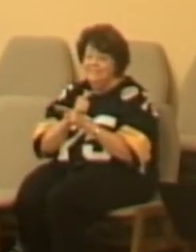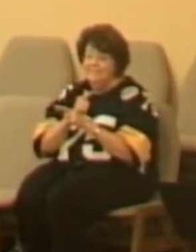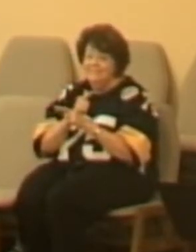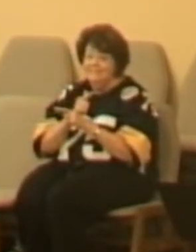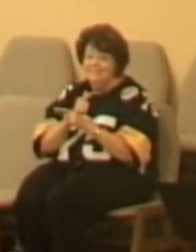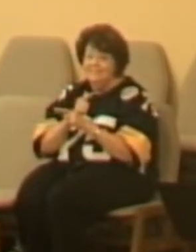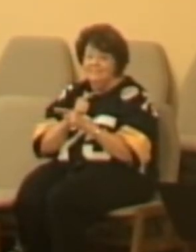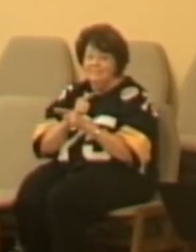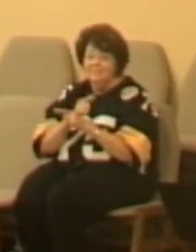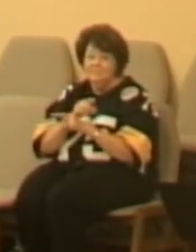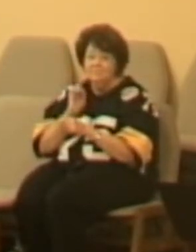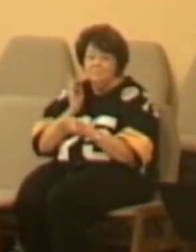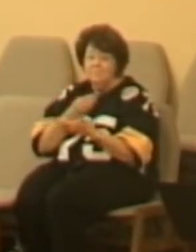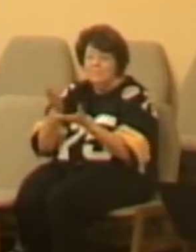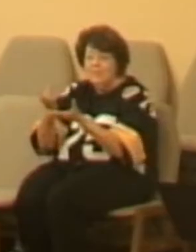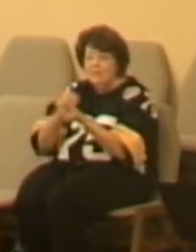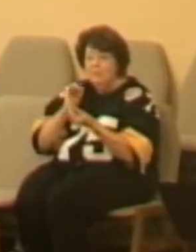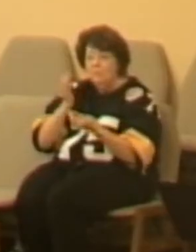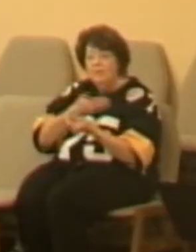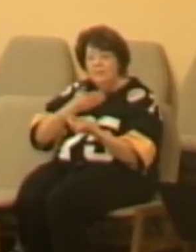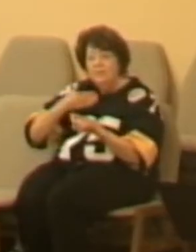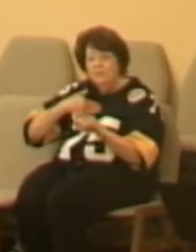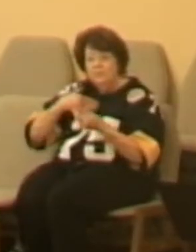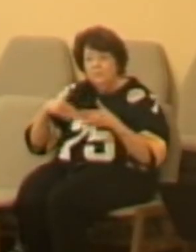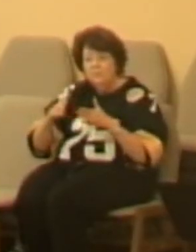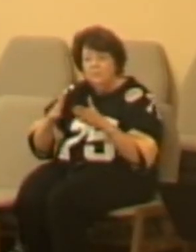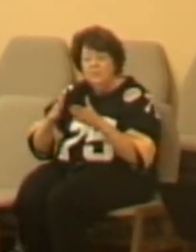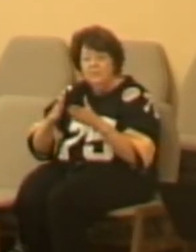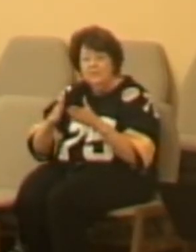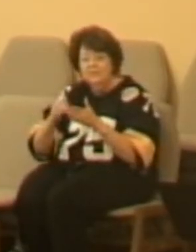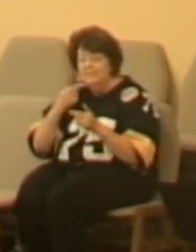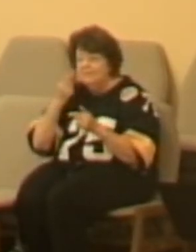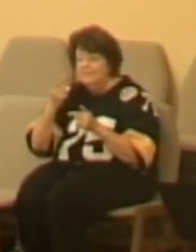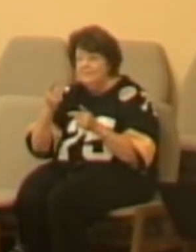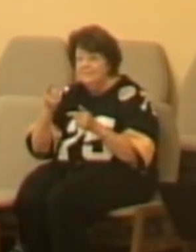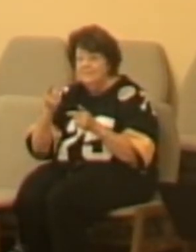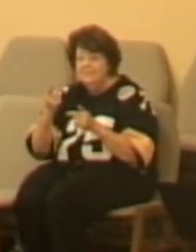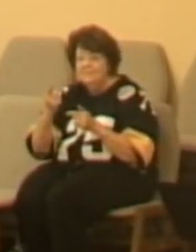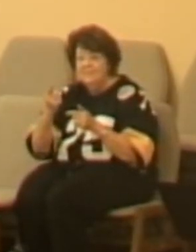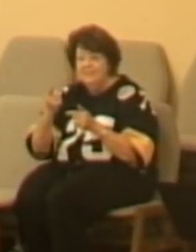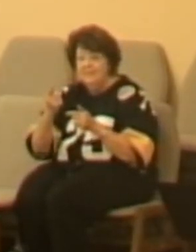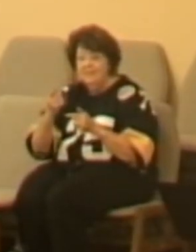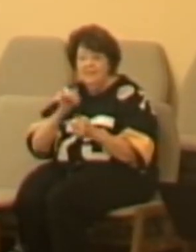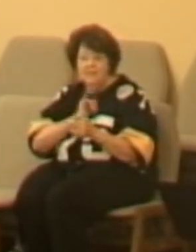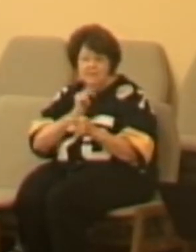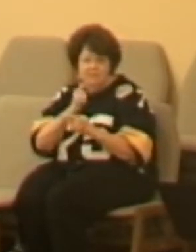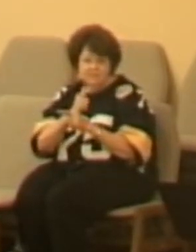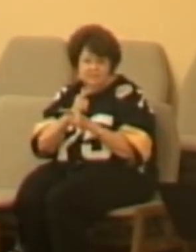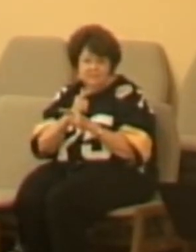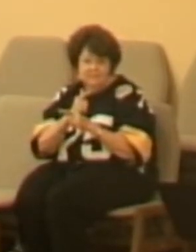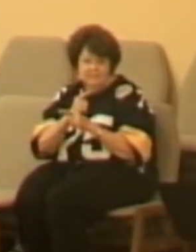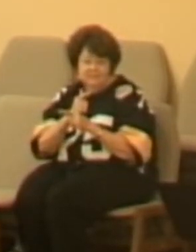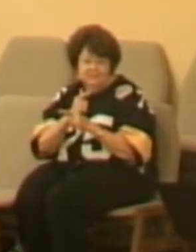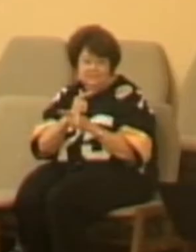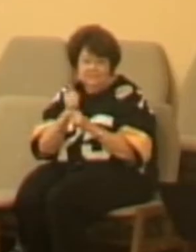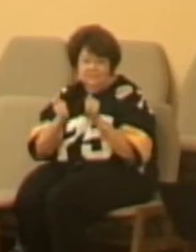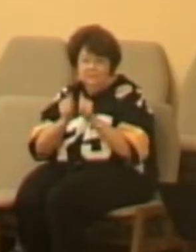We can want our own way. We can say with all the energy in us, I'm right, which means that you are?